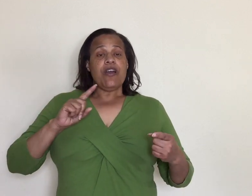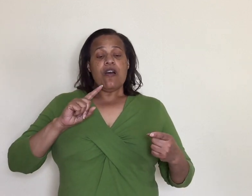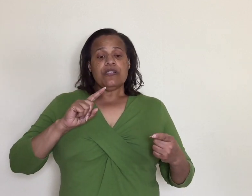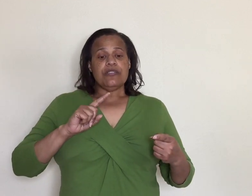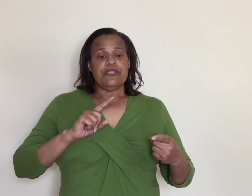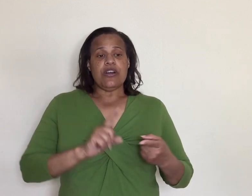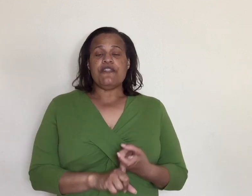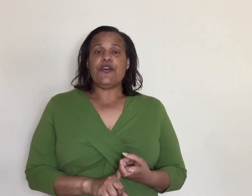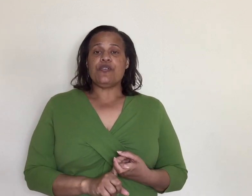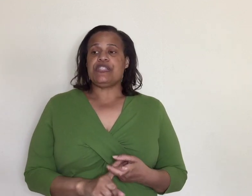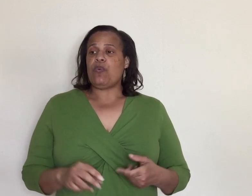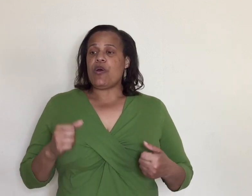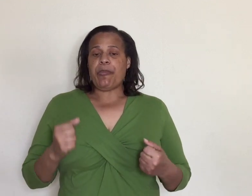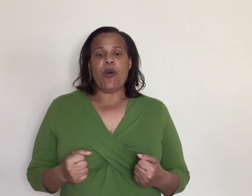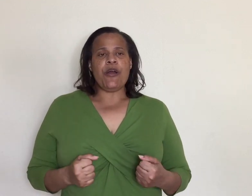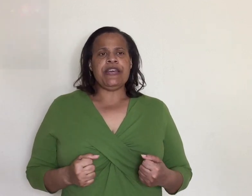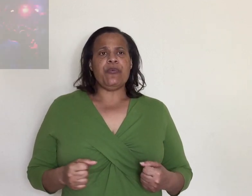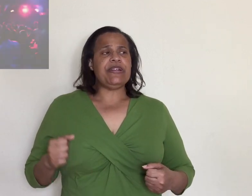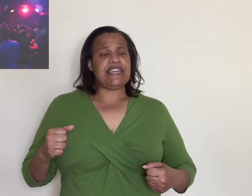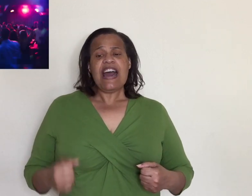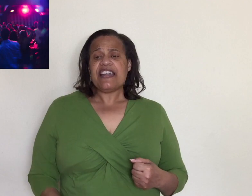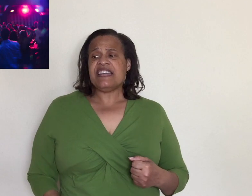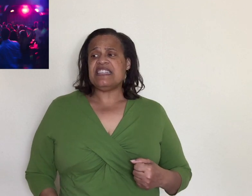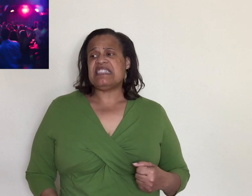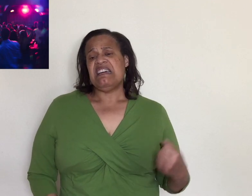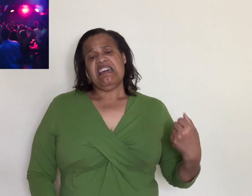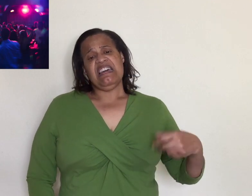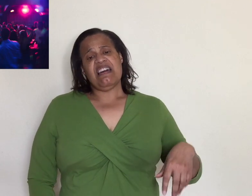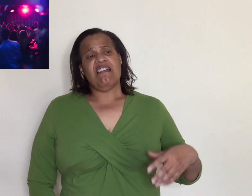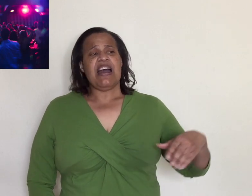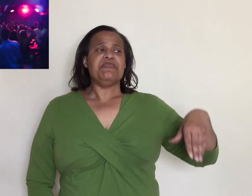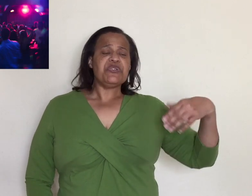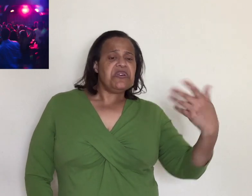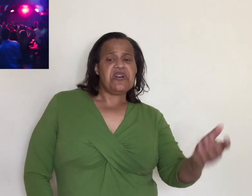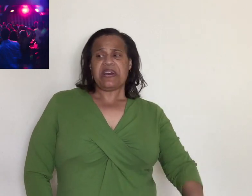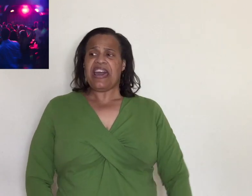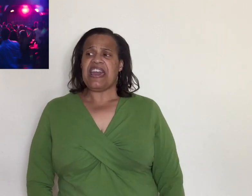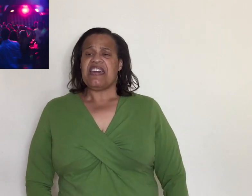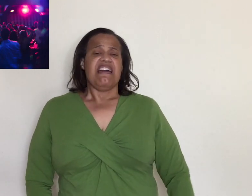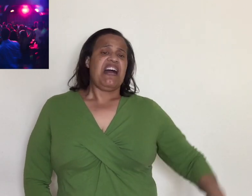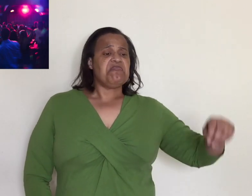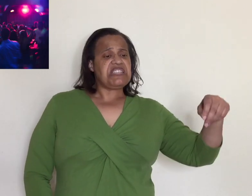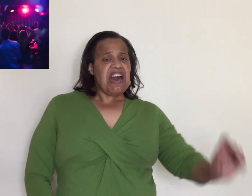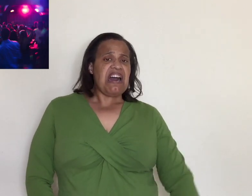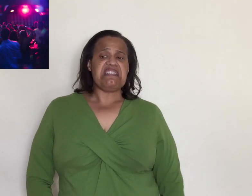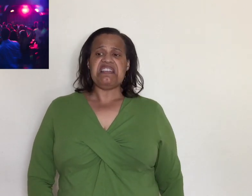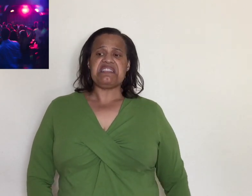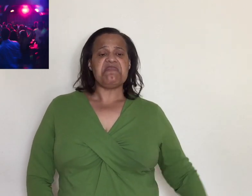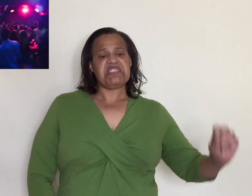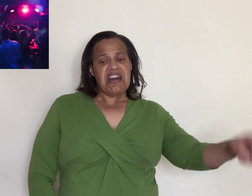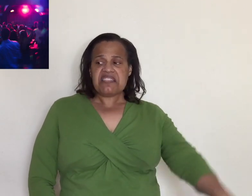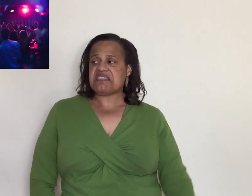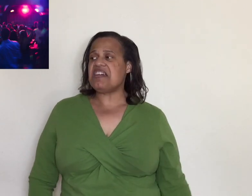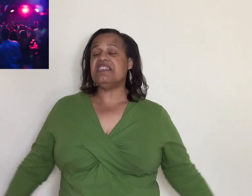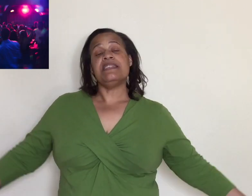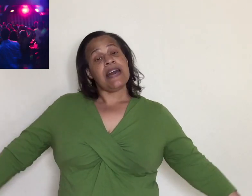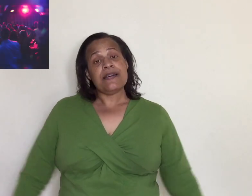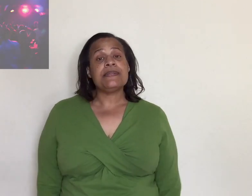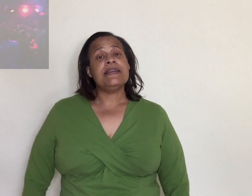y'all young folks that want to party and we're tired of this and I'm doing okay I'm tired of this I'm tired of staying in this house